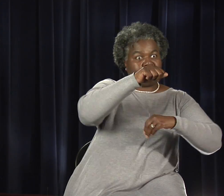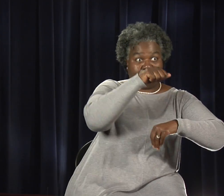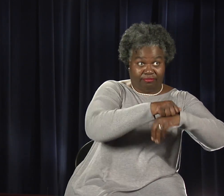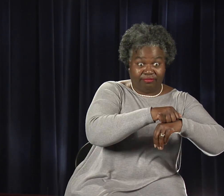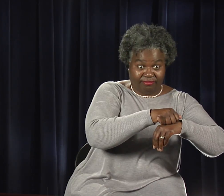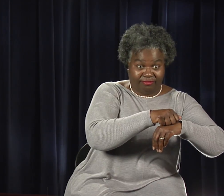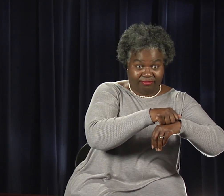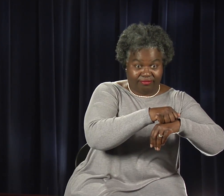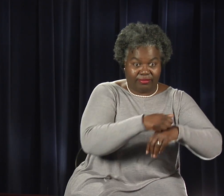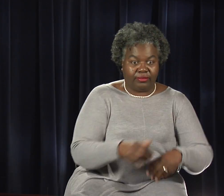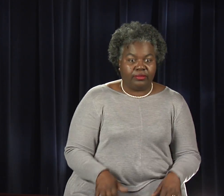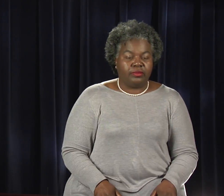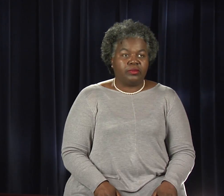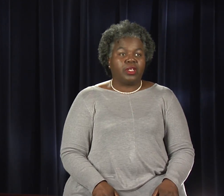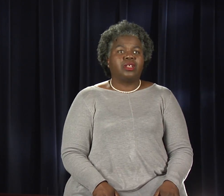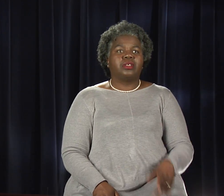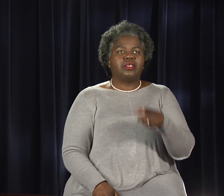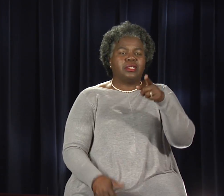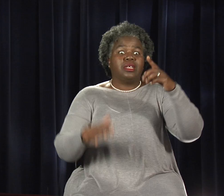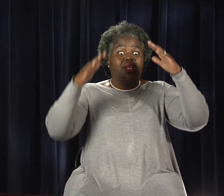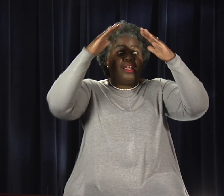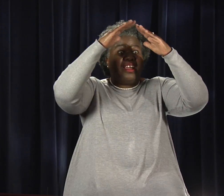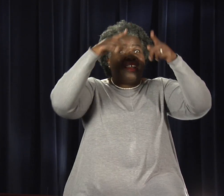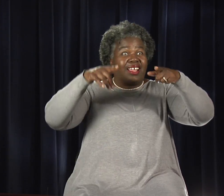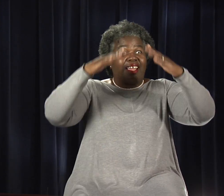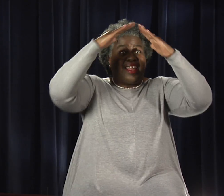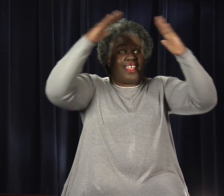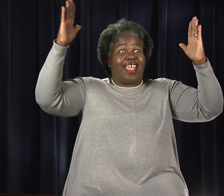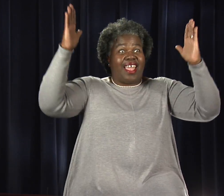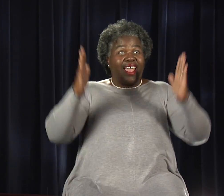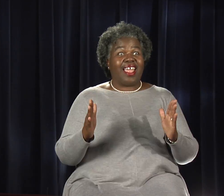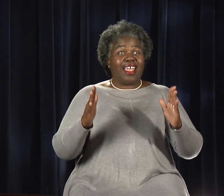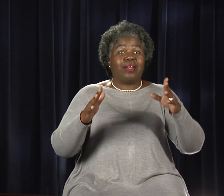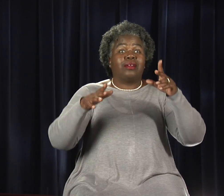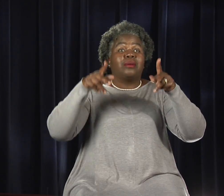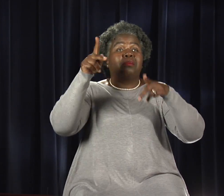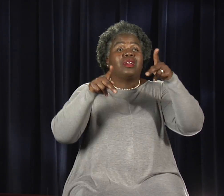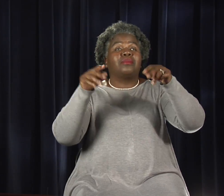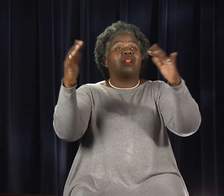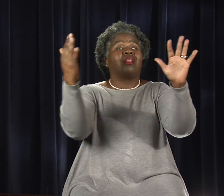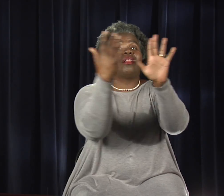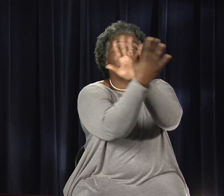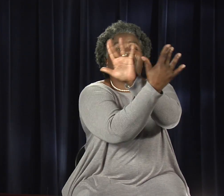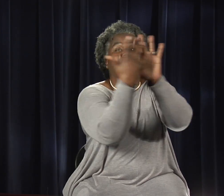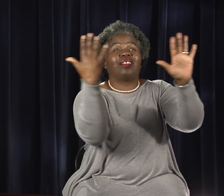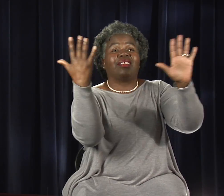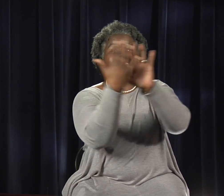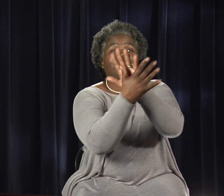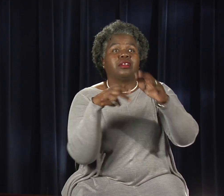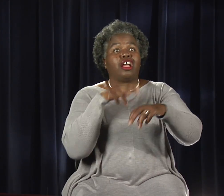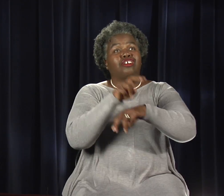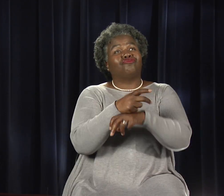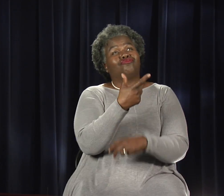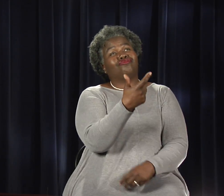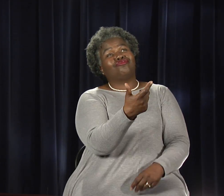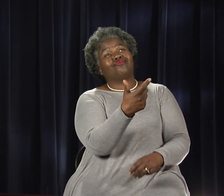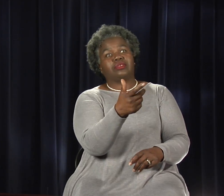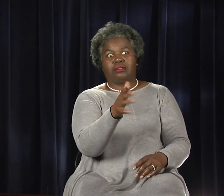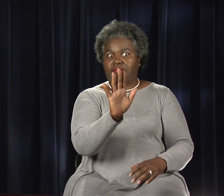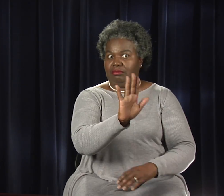-topped metal vehicle. Open structures, such as picnic shelters or porches, are not sufficient protection from